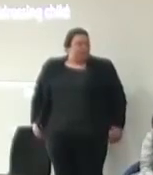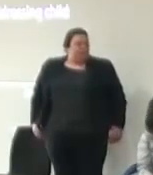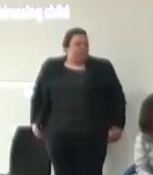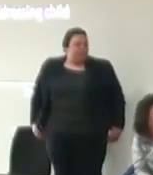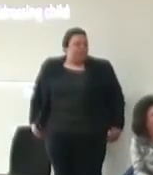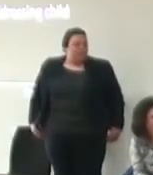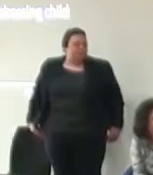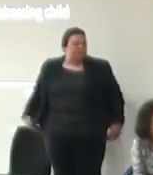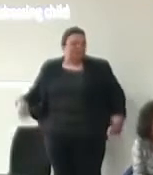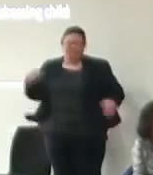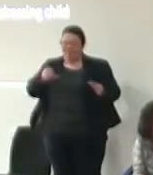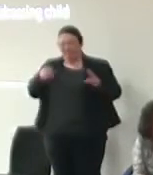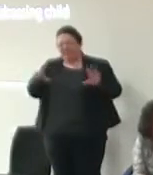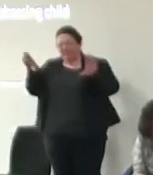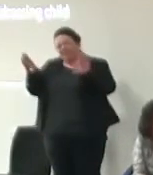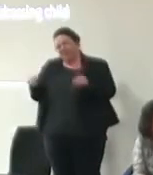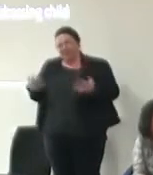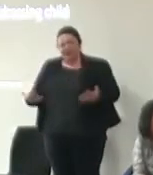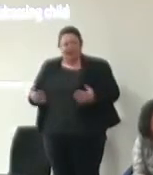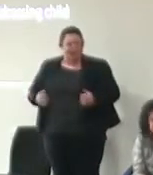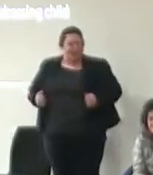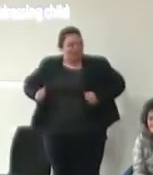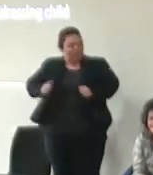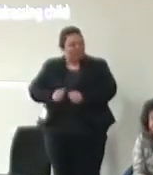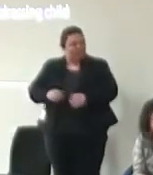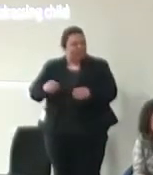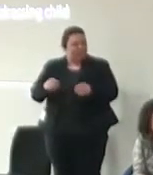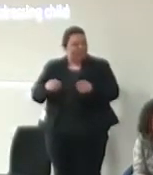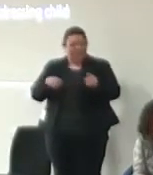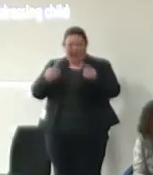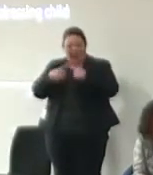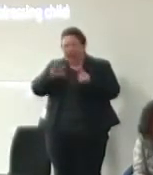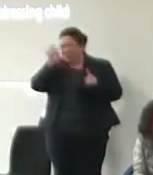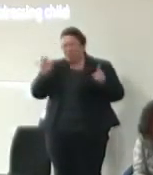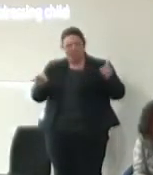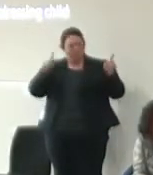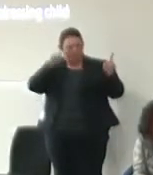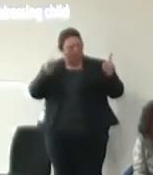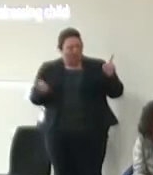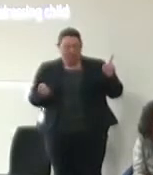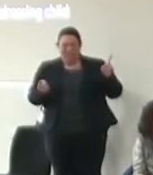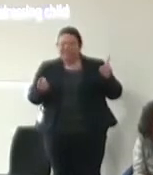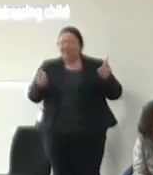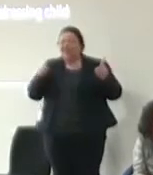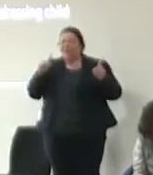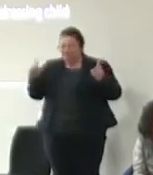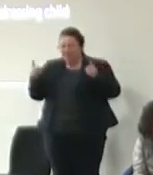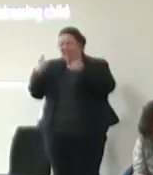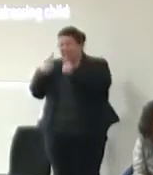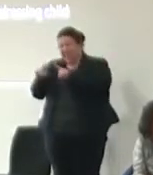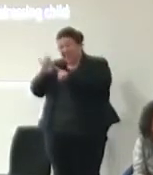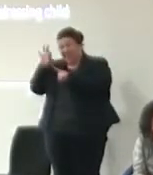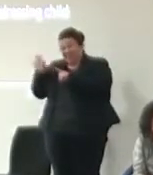yes we need to to wrap it up now thank you and we're not going to make the last question but the last question along with all of the other